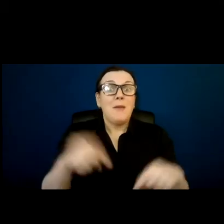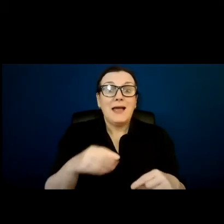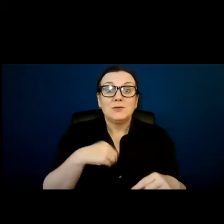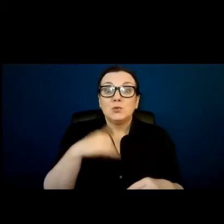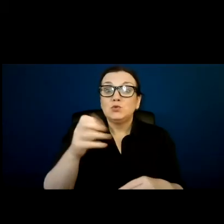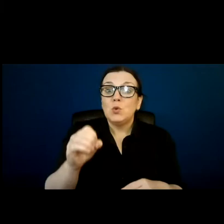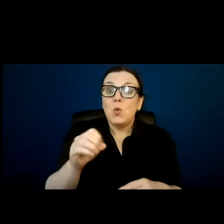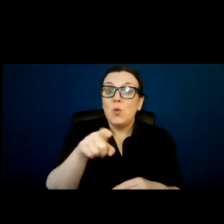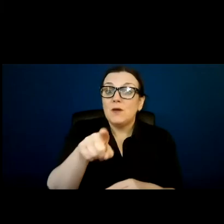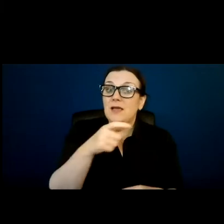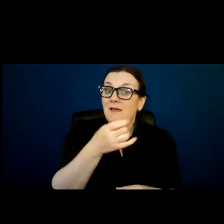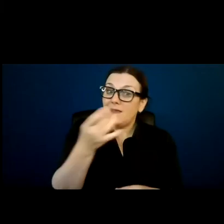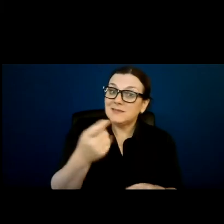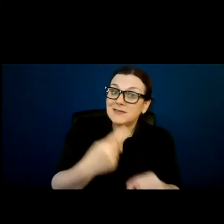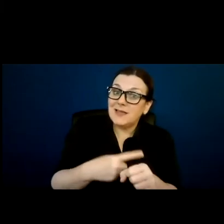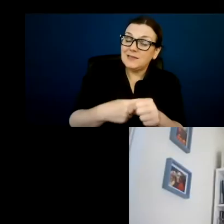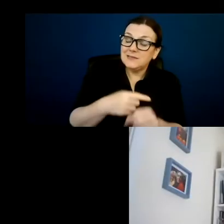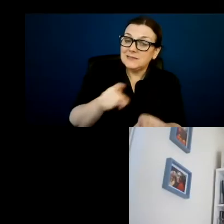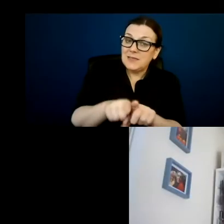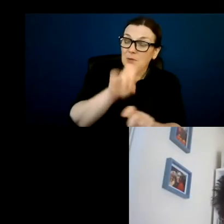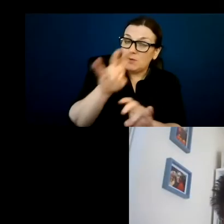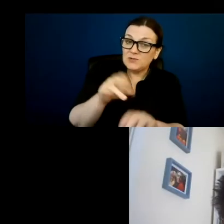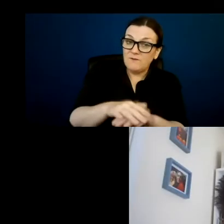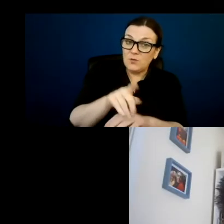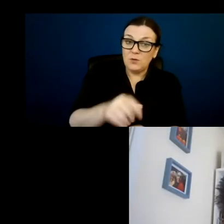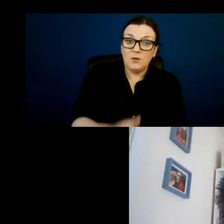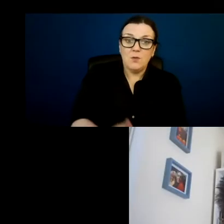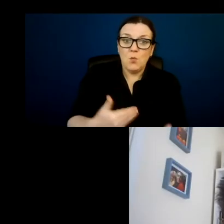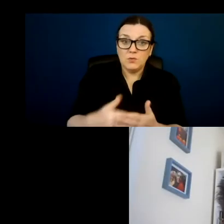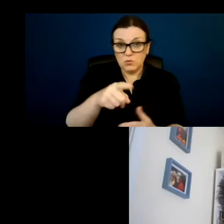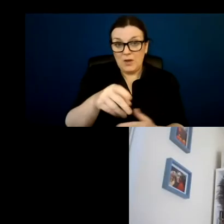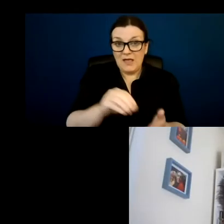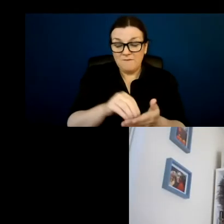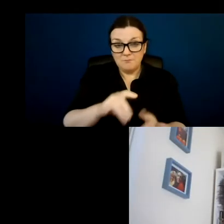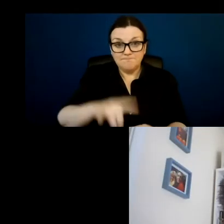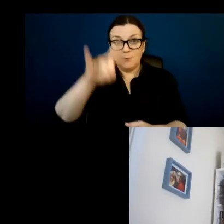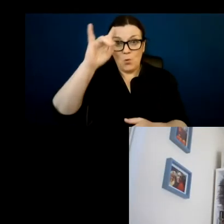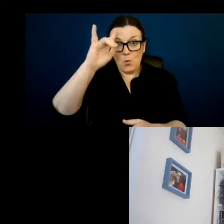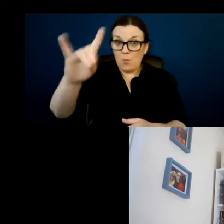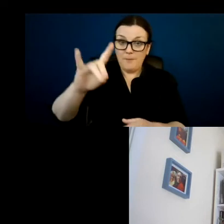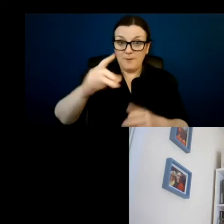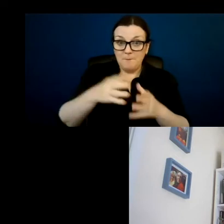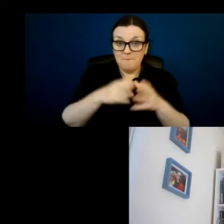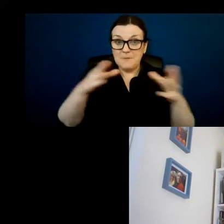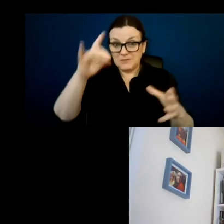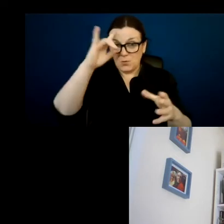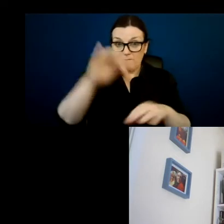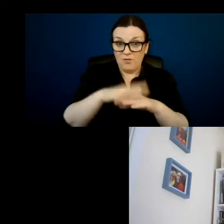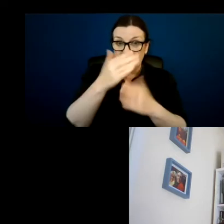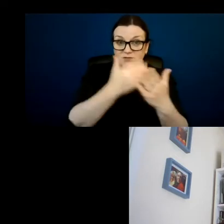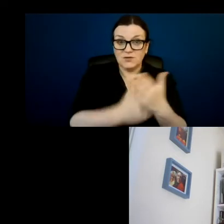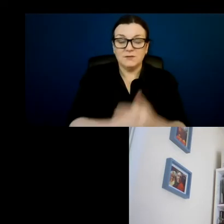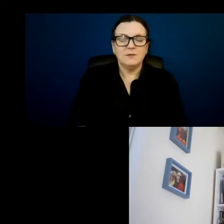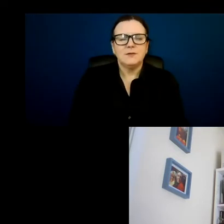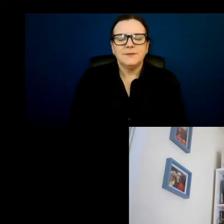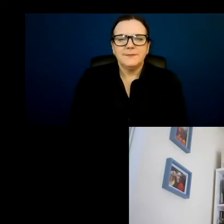put the same question to Joe. Joe, what's your greatest hope for the legislation? Well, my greatest hope